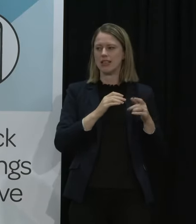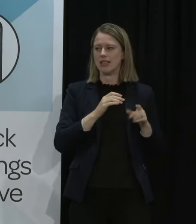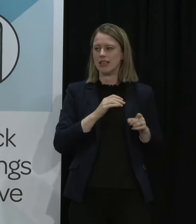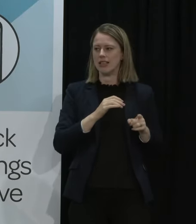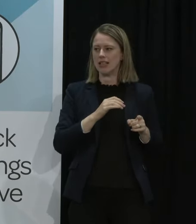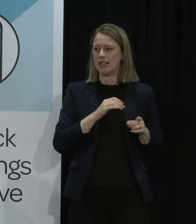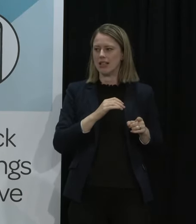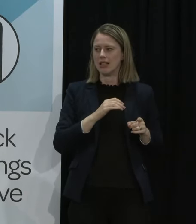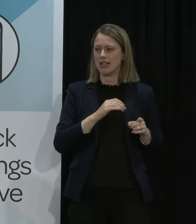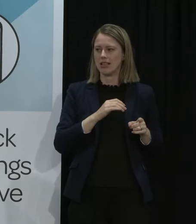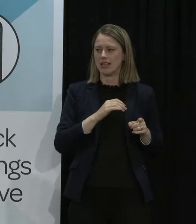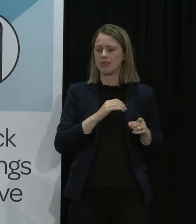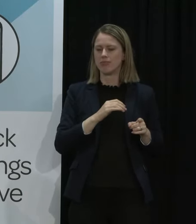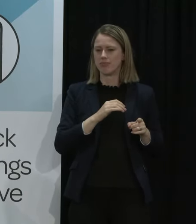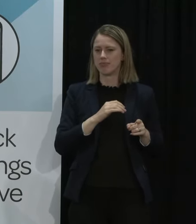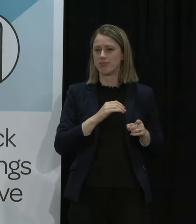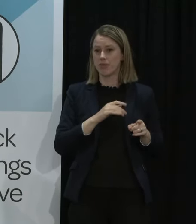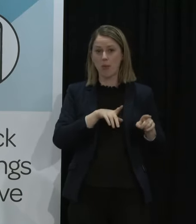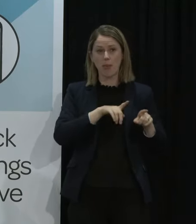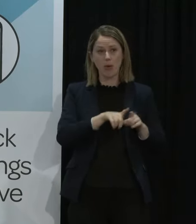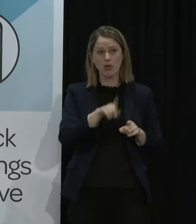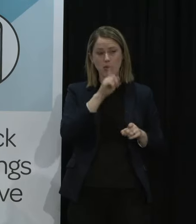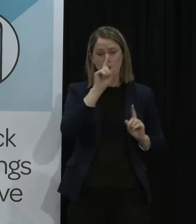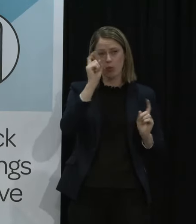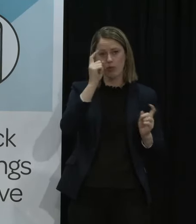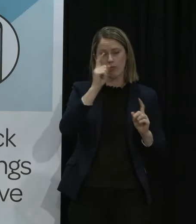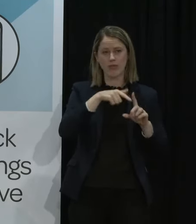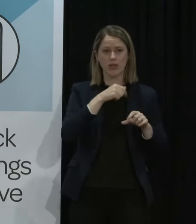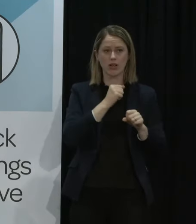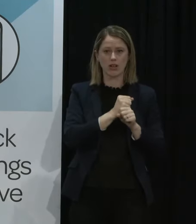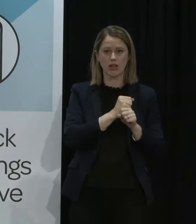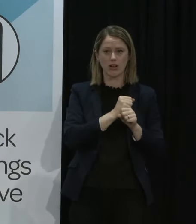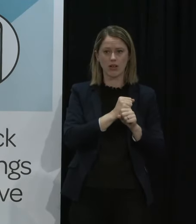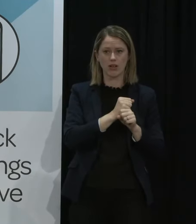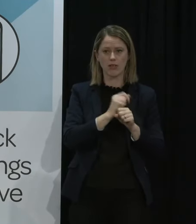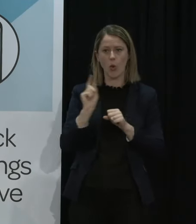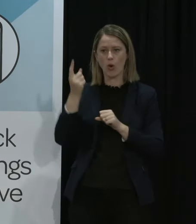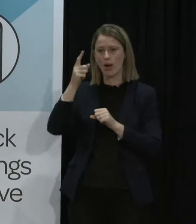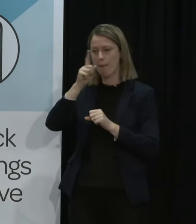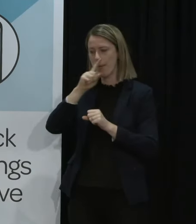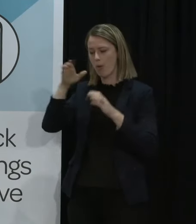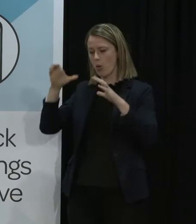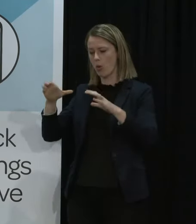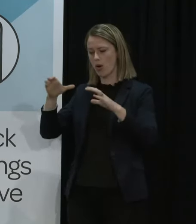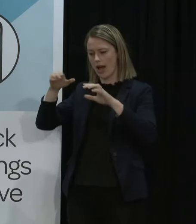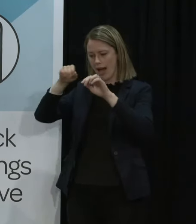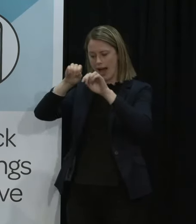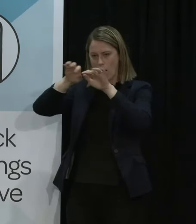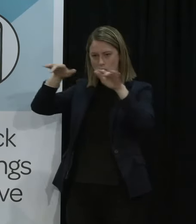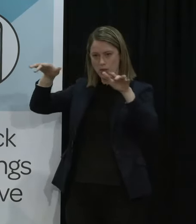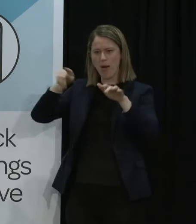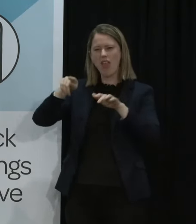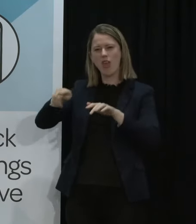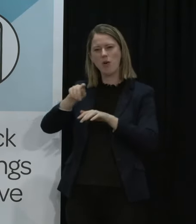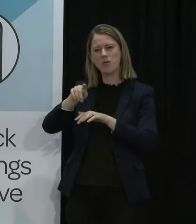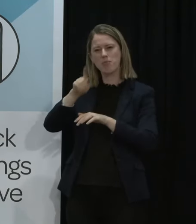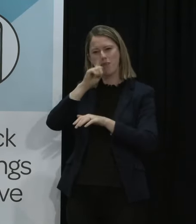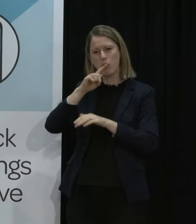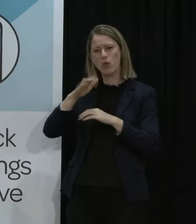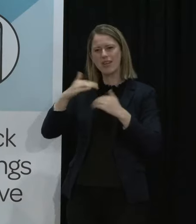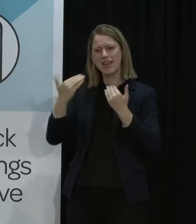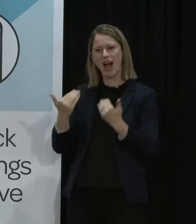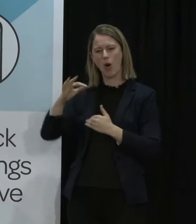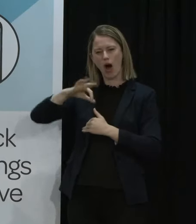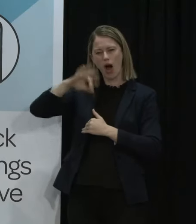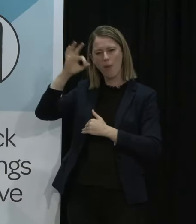keep mind those most have concerns around for instance the greater movement of Aucklanders they are amongst our highest vaccinated group now